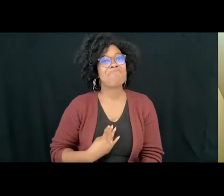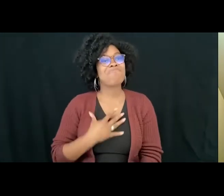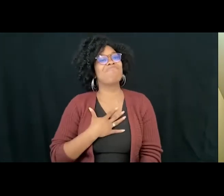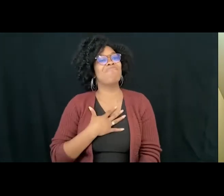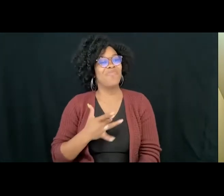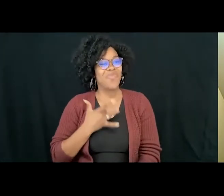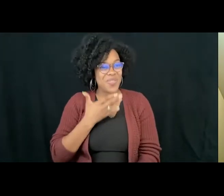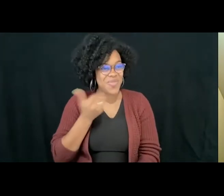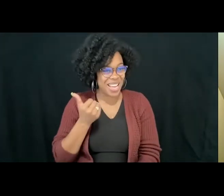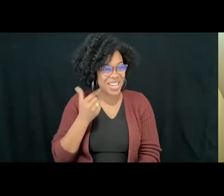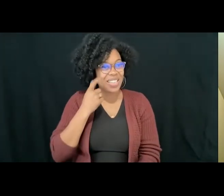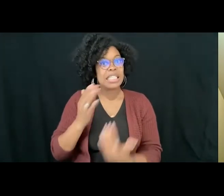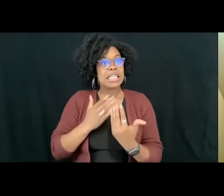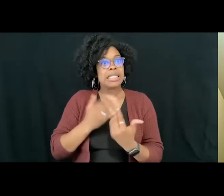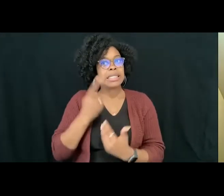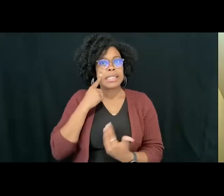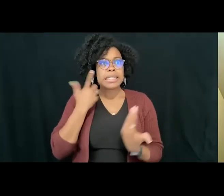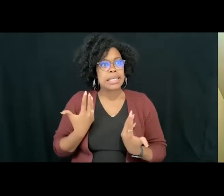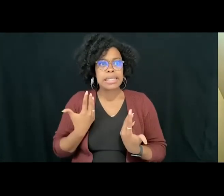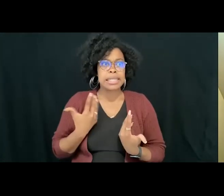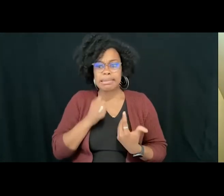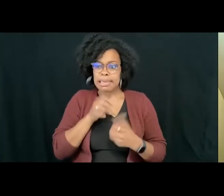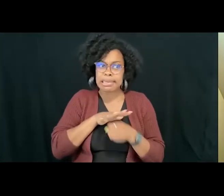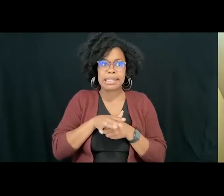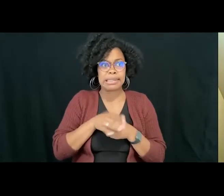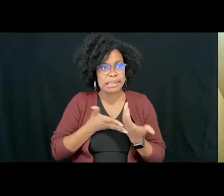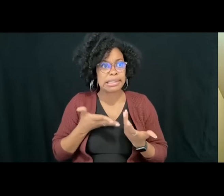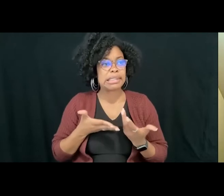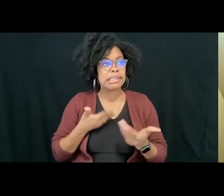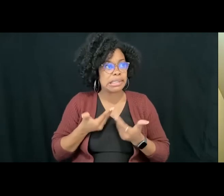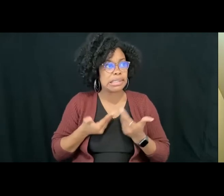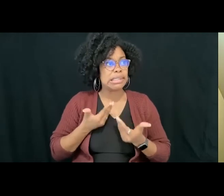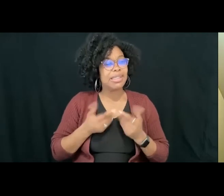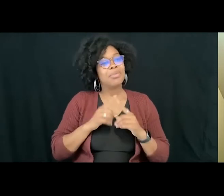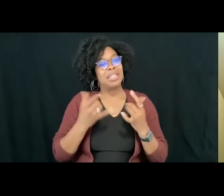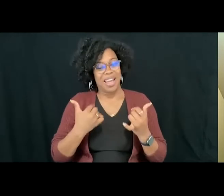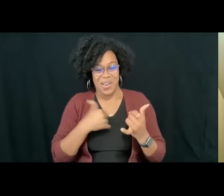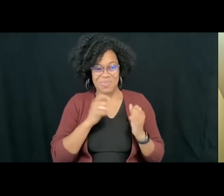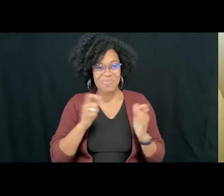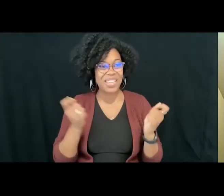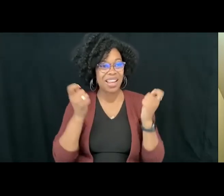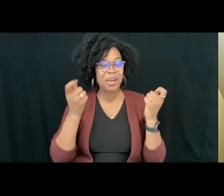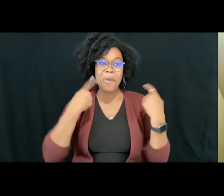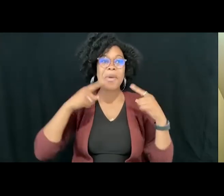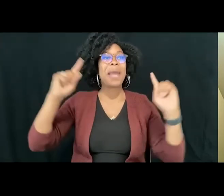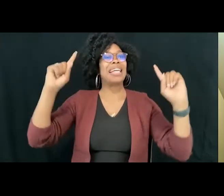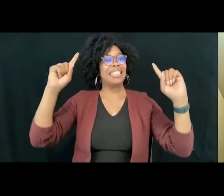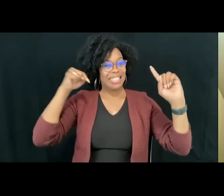of course, it's easy to think like we're not doing enough. So, we made it to this book being made. And it does feel like it's